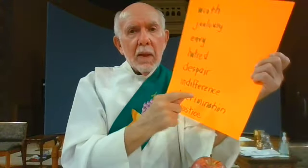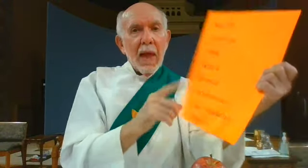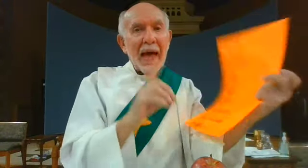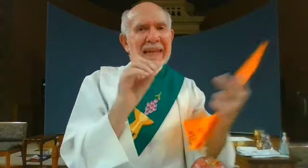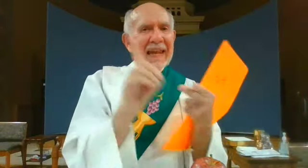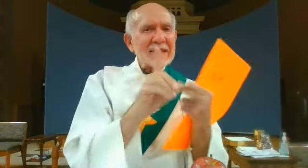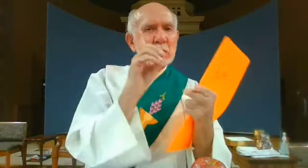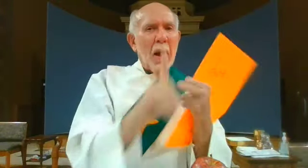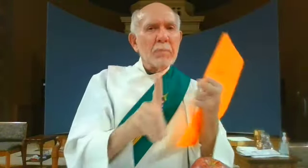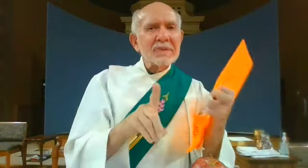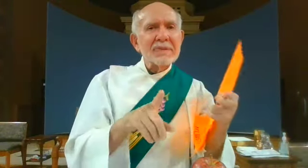discrimination